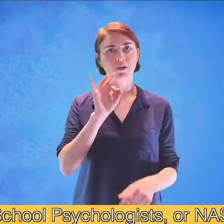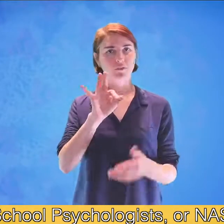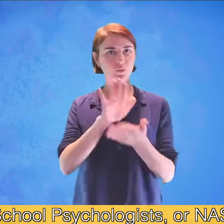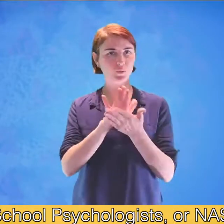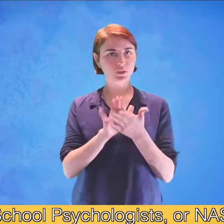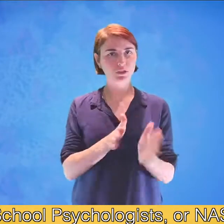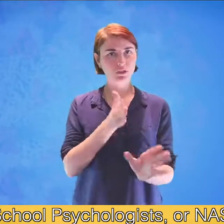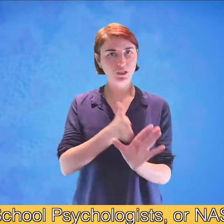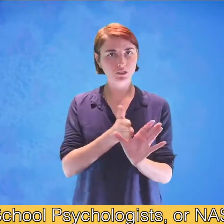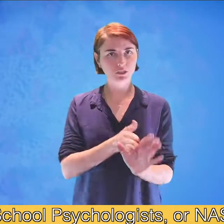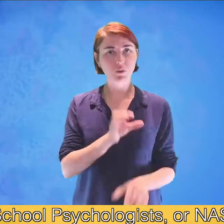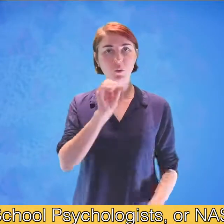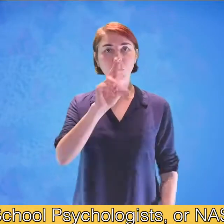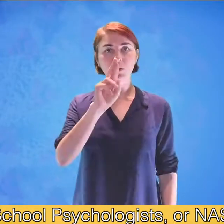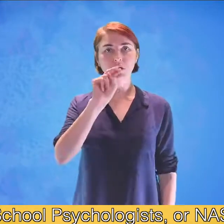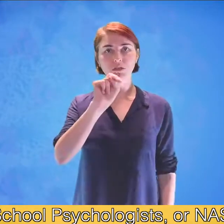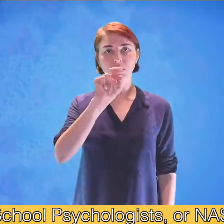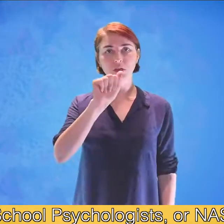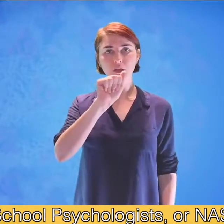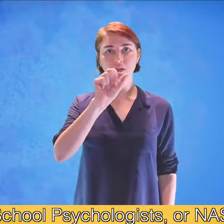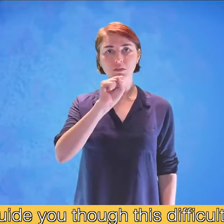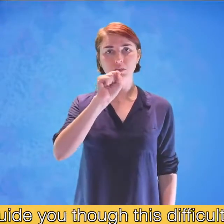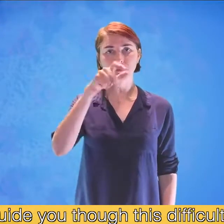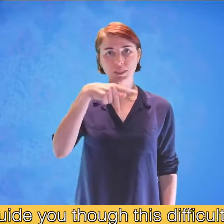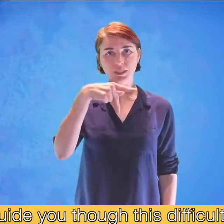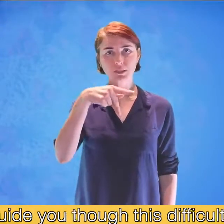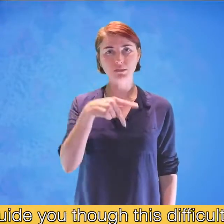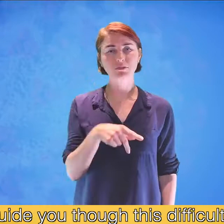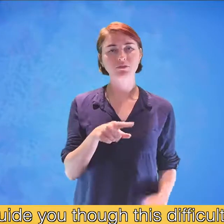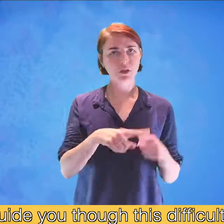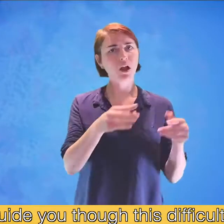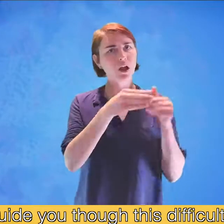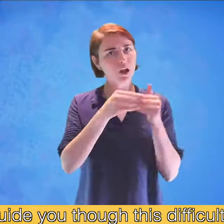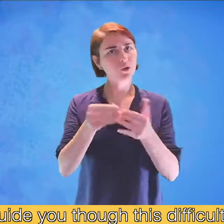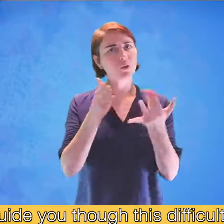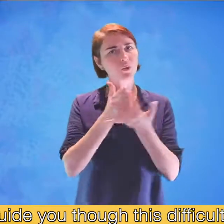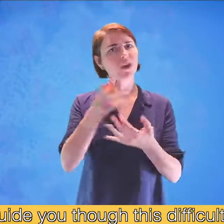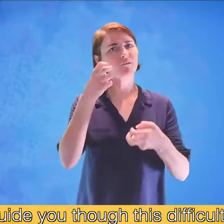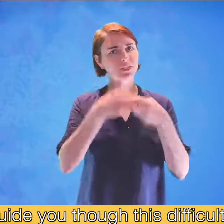Psychologists or NASP to guide you through this difficult time.